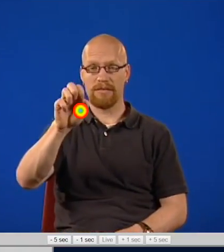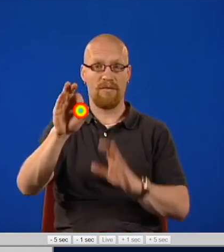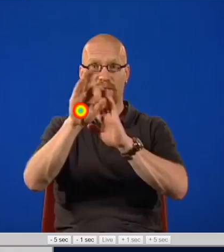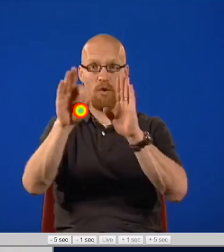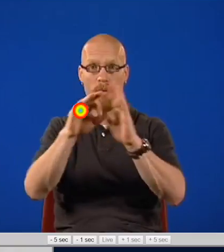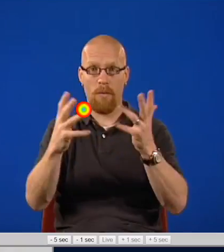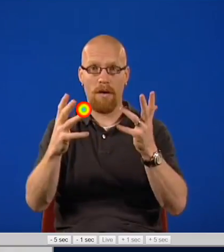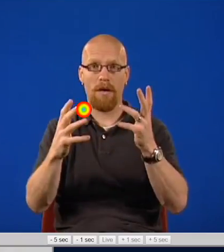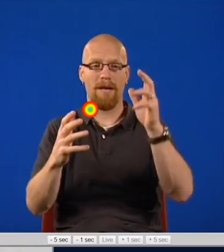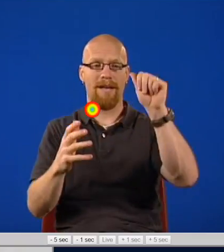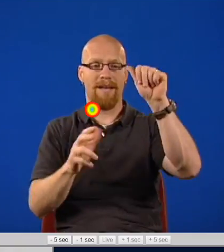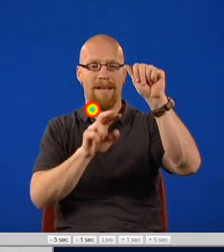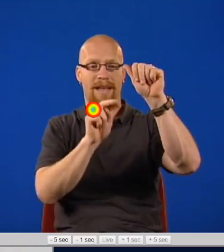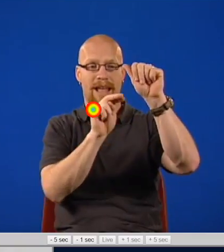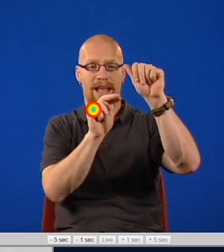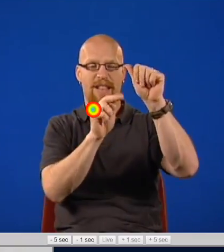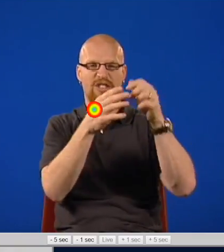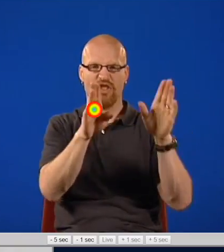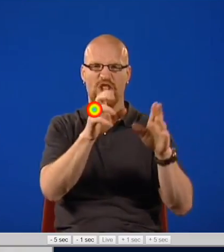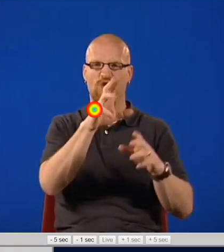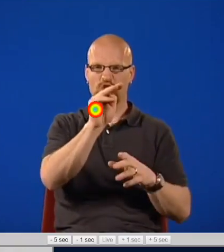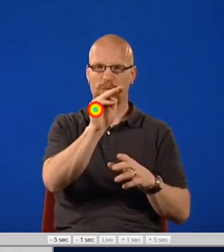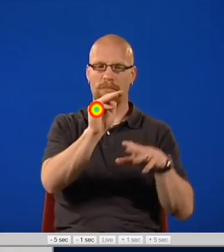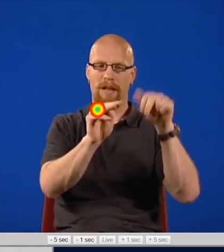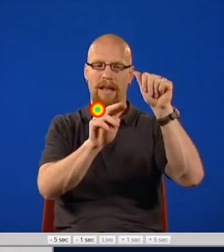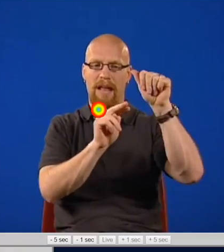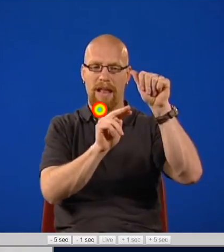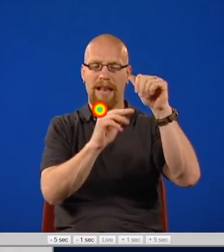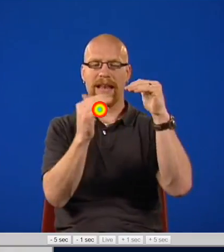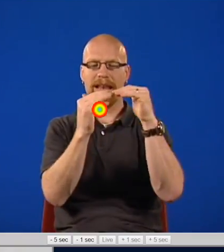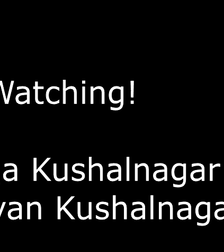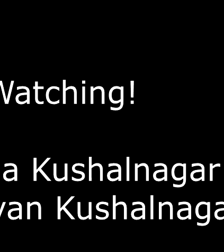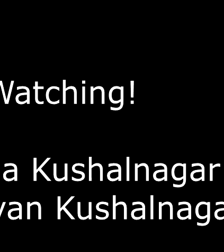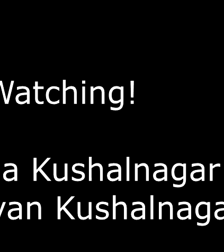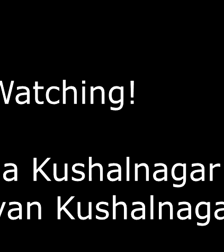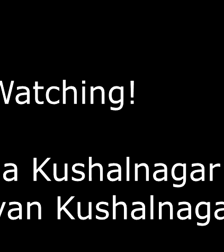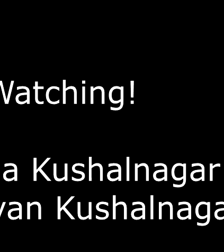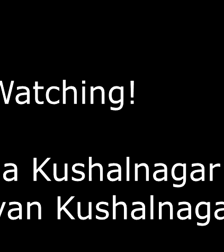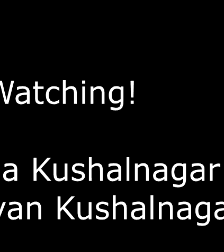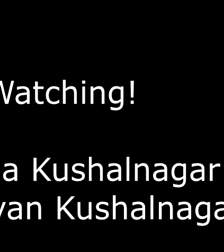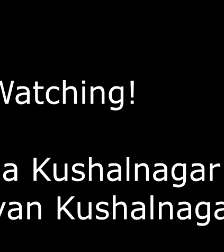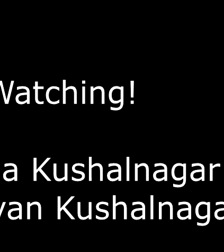was that the general term is a sub corresponding